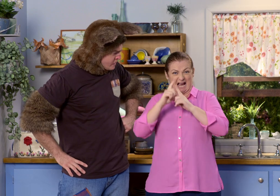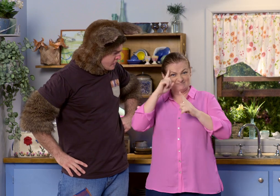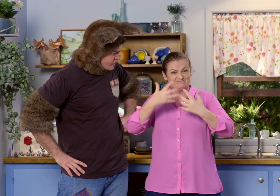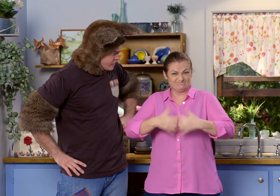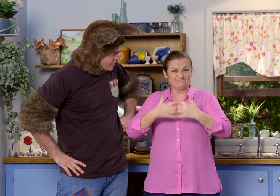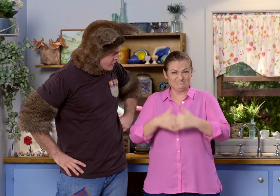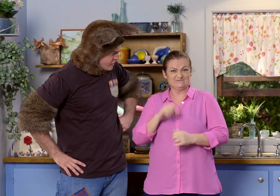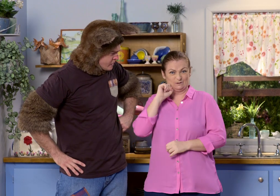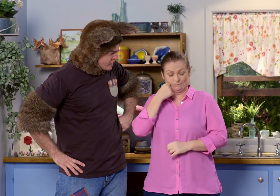the mystery.